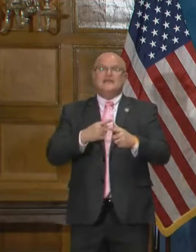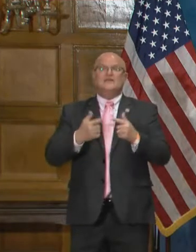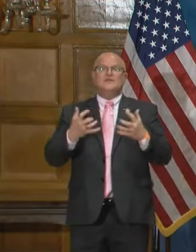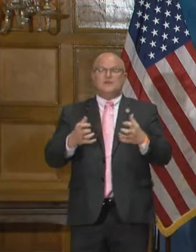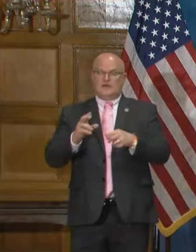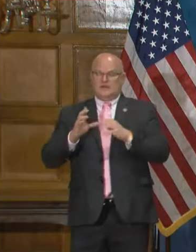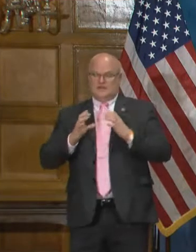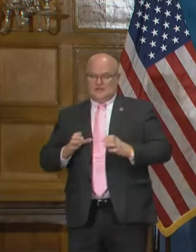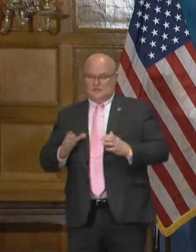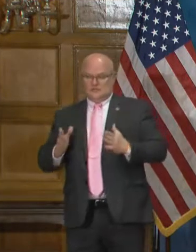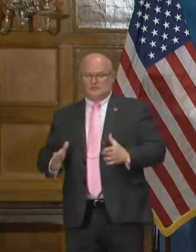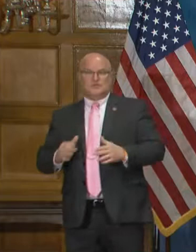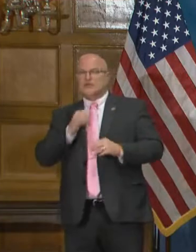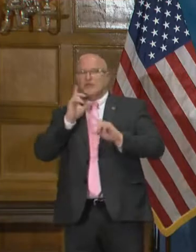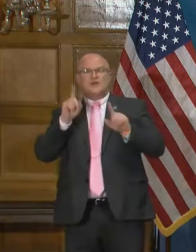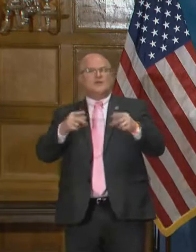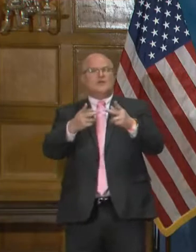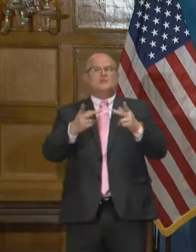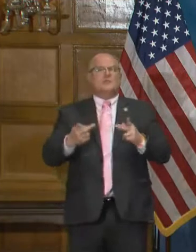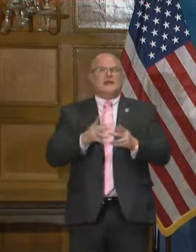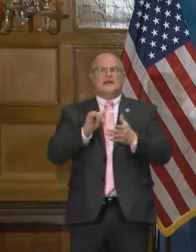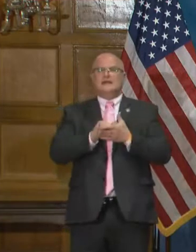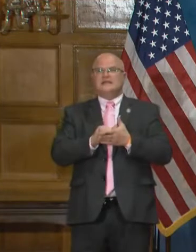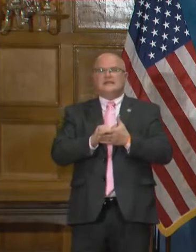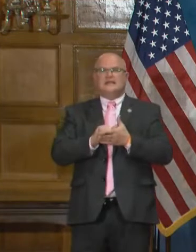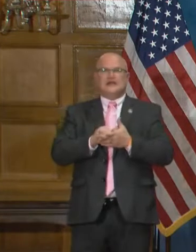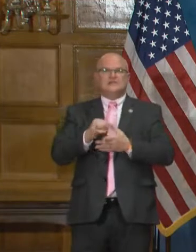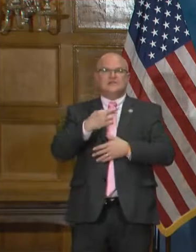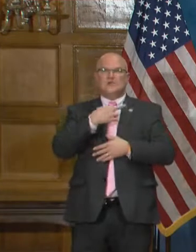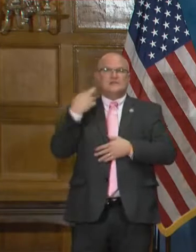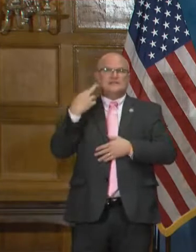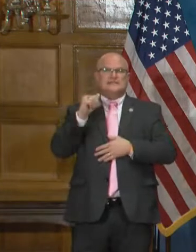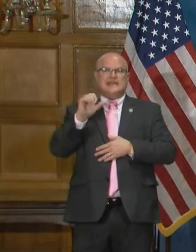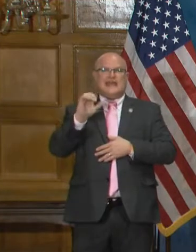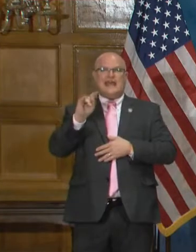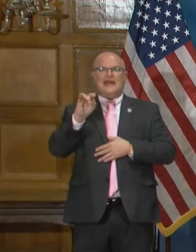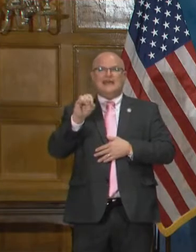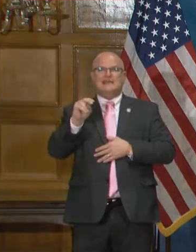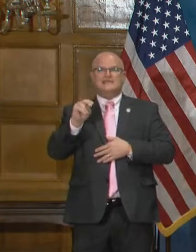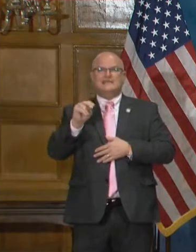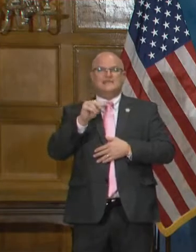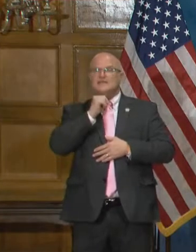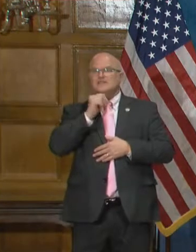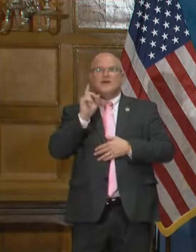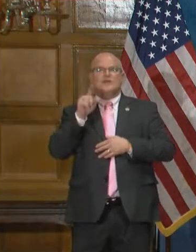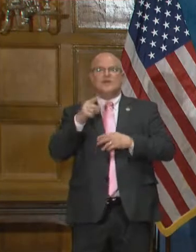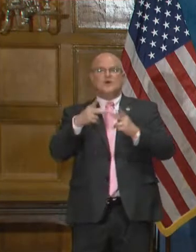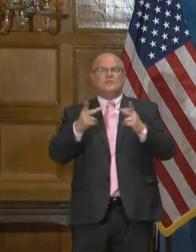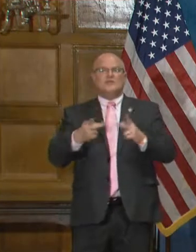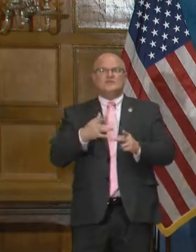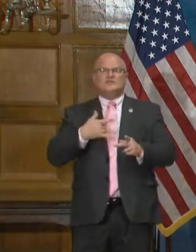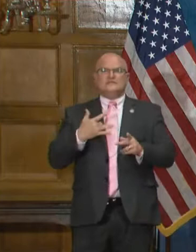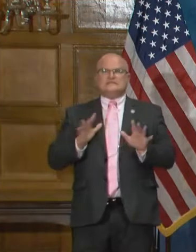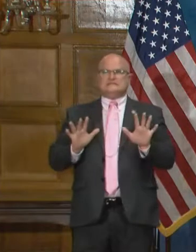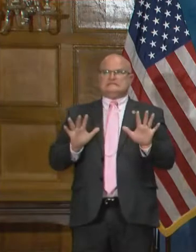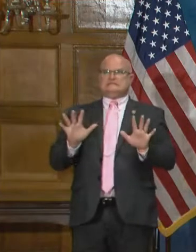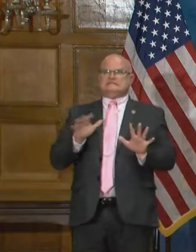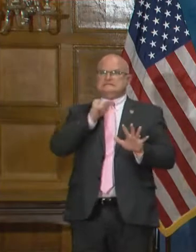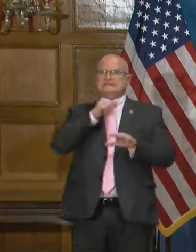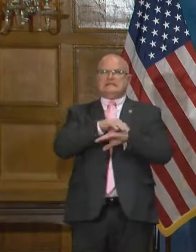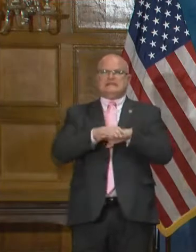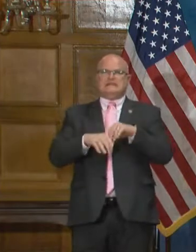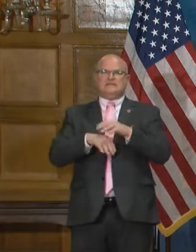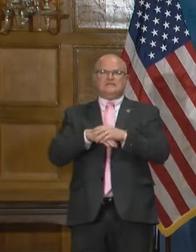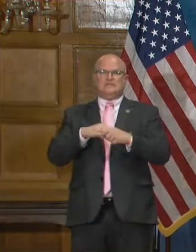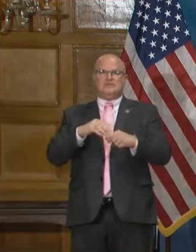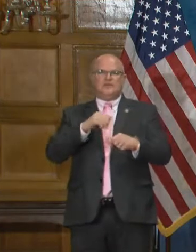want the consumers, you know, don't go to someplace that's taking risky action. So don't go someplace that you feel uncomfortable or they're not taking